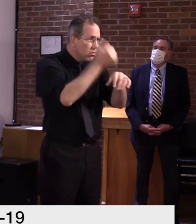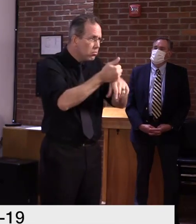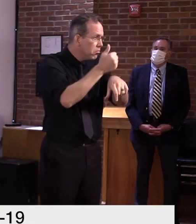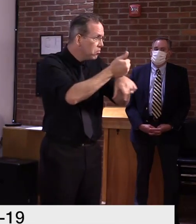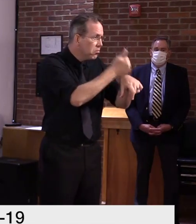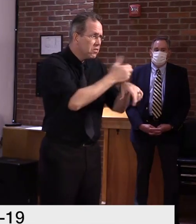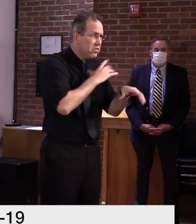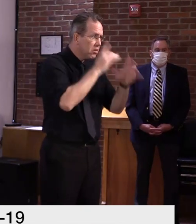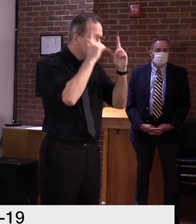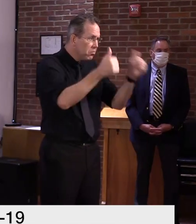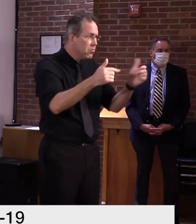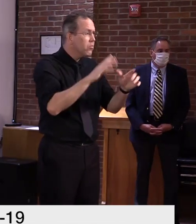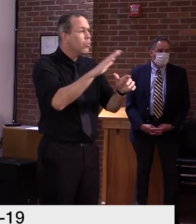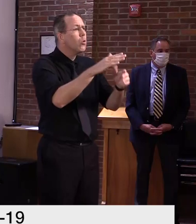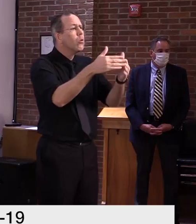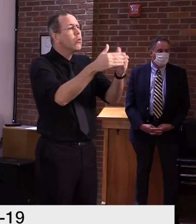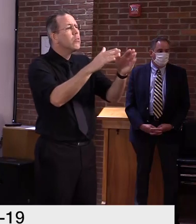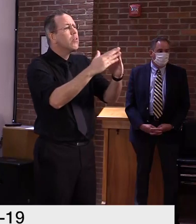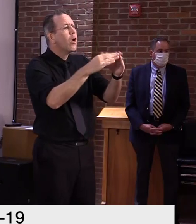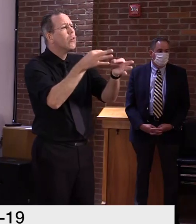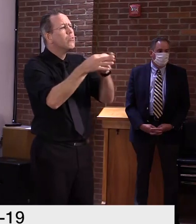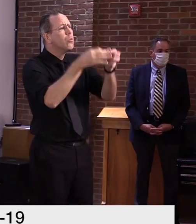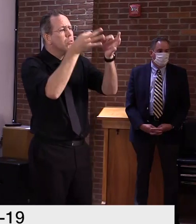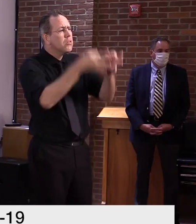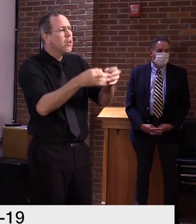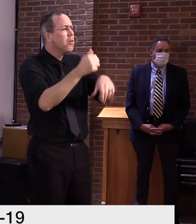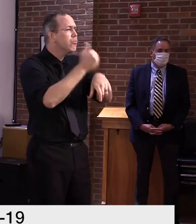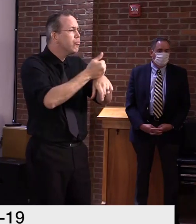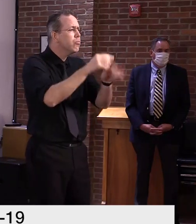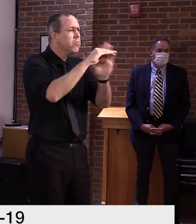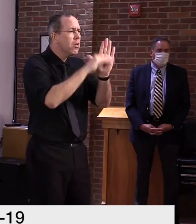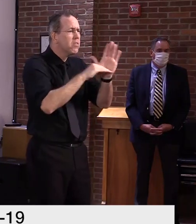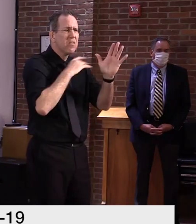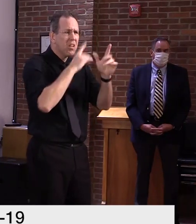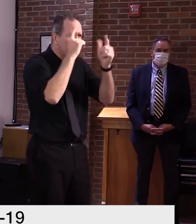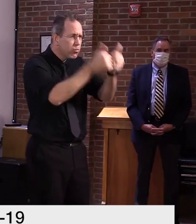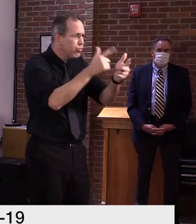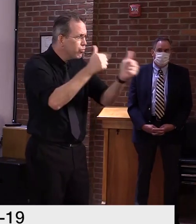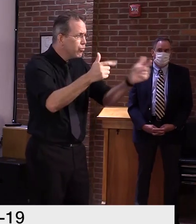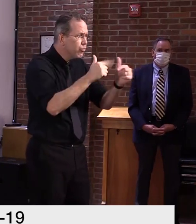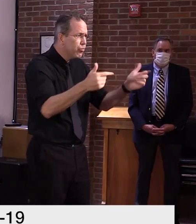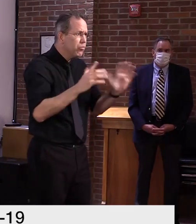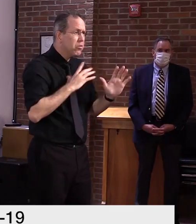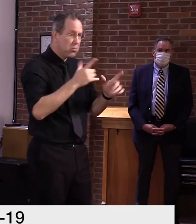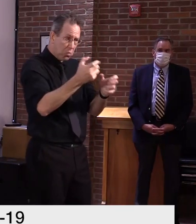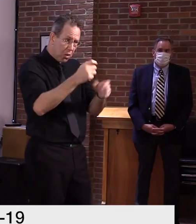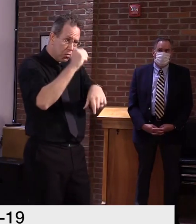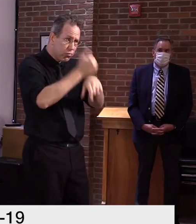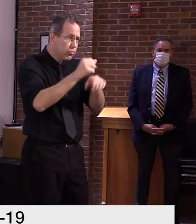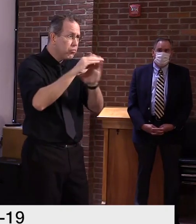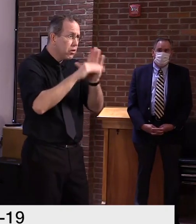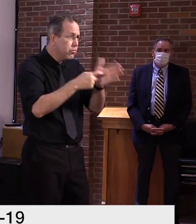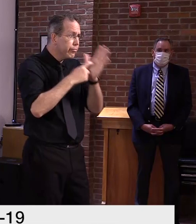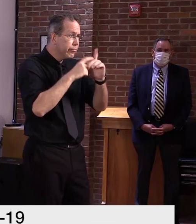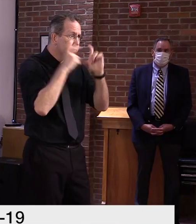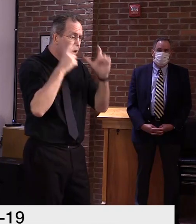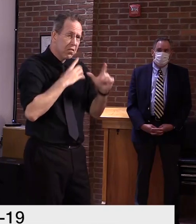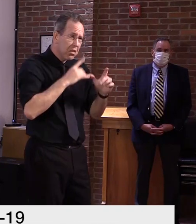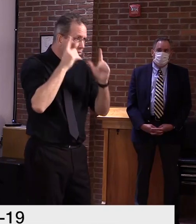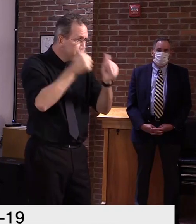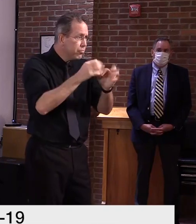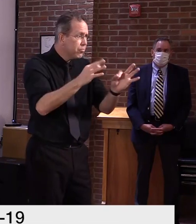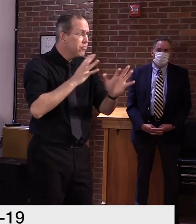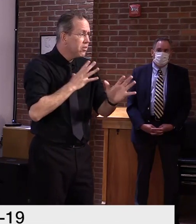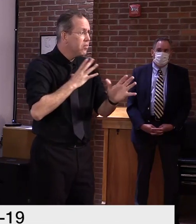many communities took, uh, took us up on that and implemented that many communities across Vermont who don't have a high